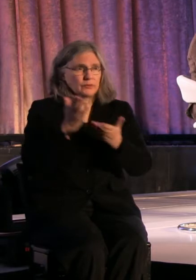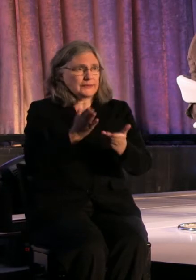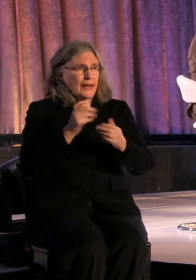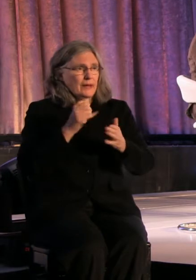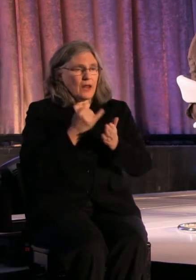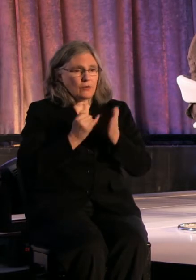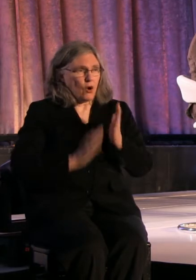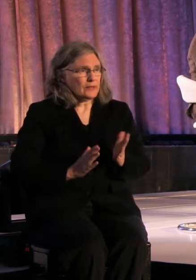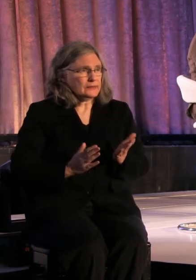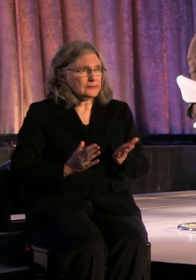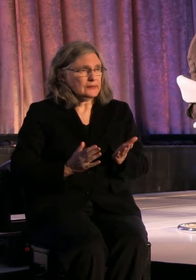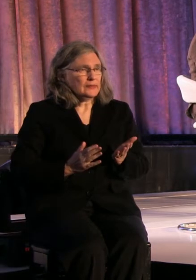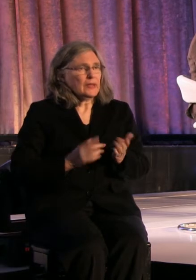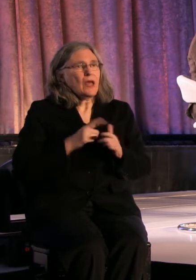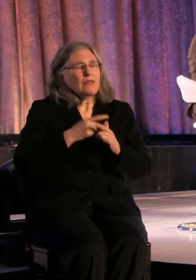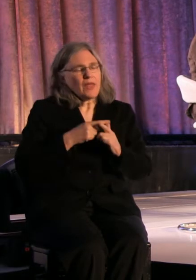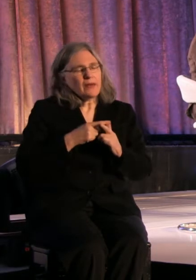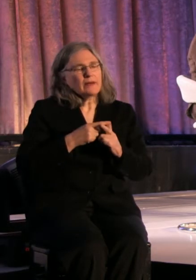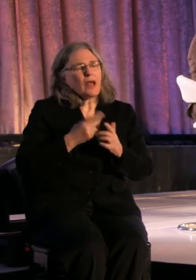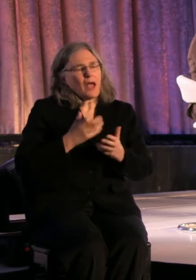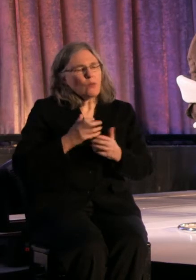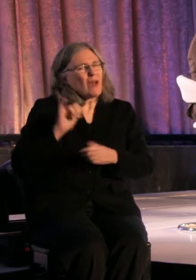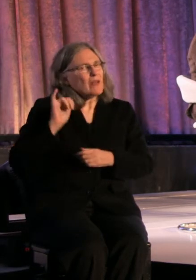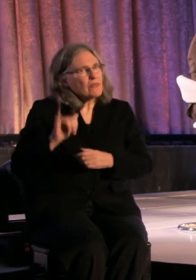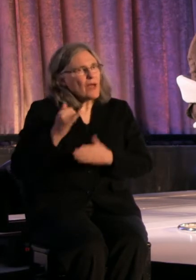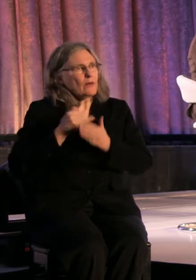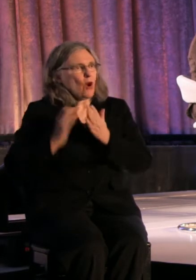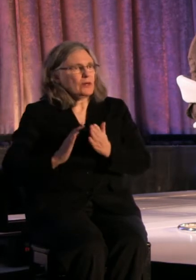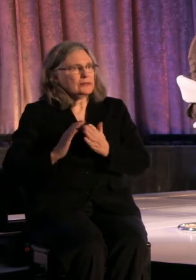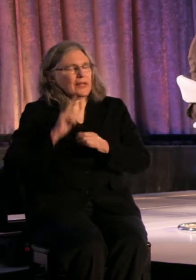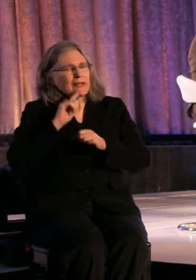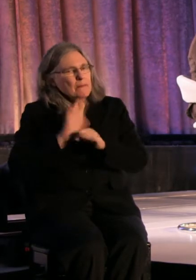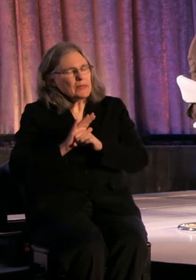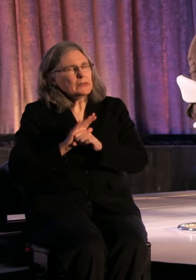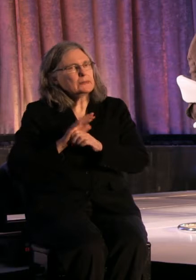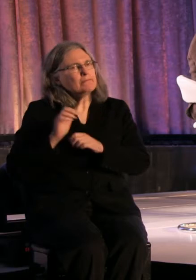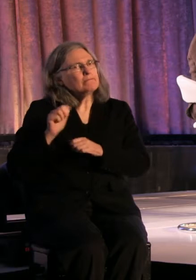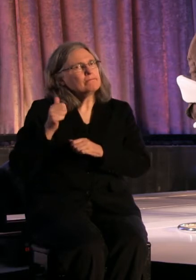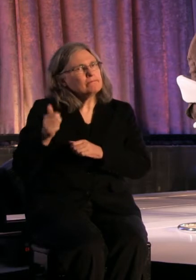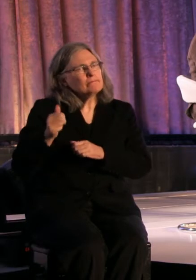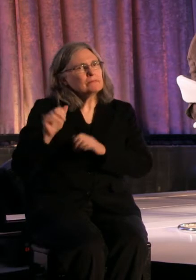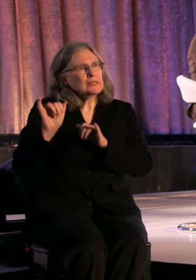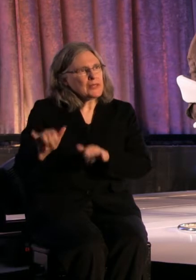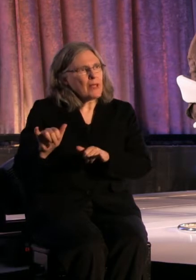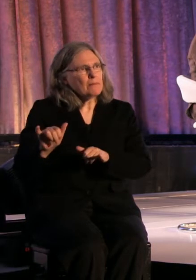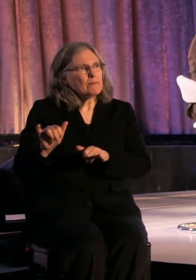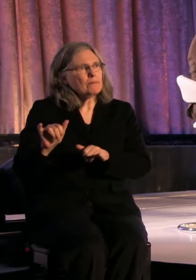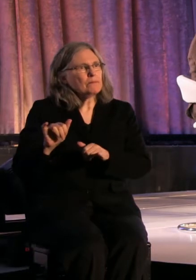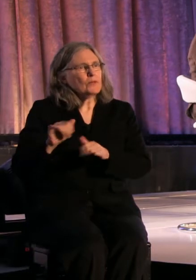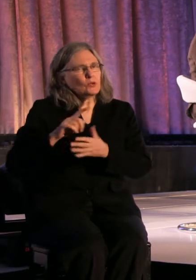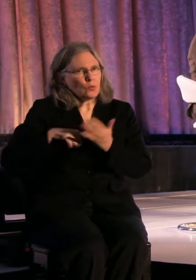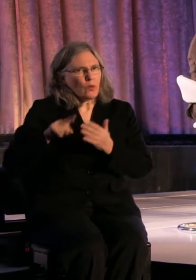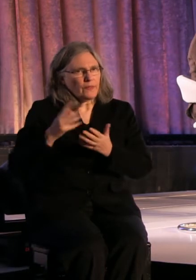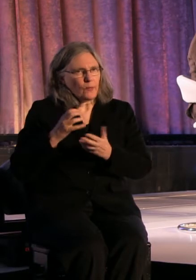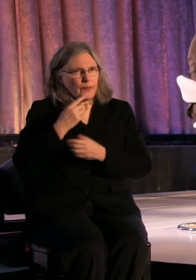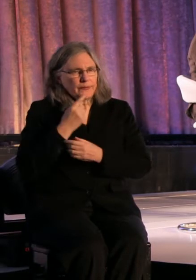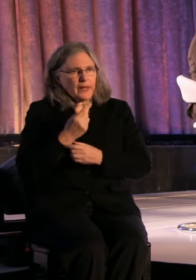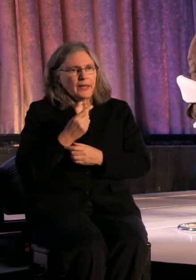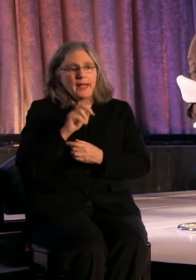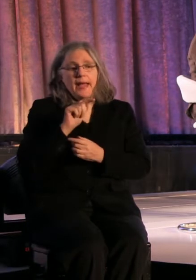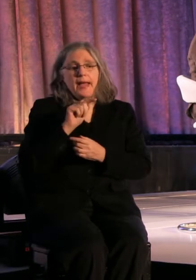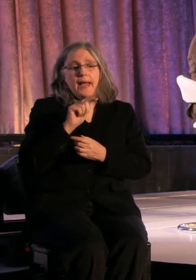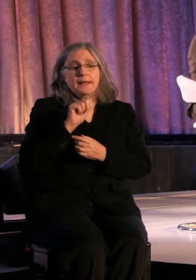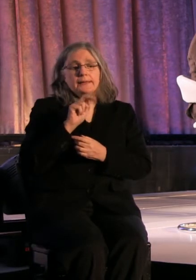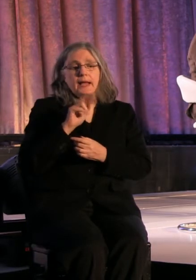I would like the artist to be committed to saying whatever he or she would like to say. Last year, we actually presented Tanya